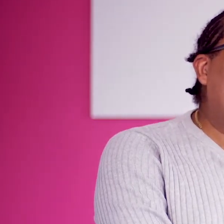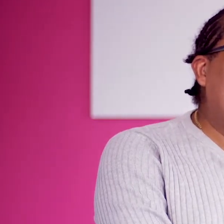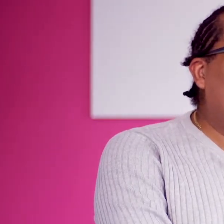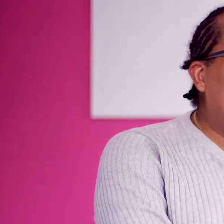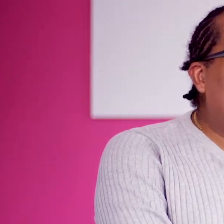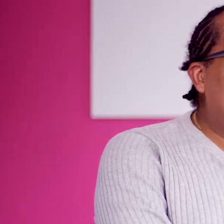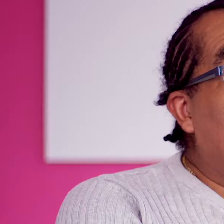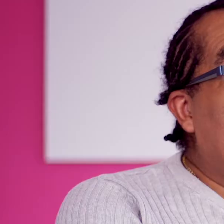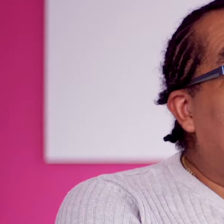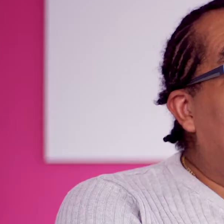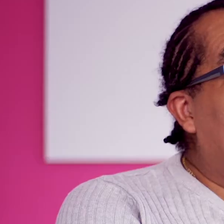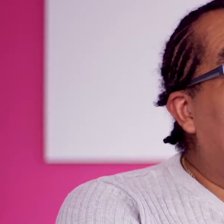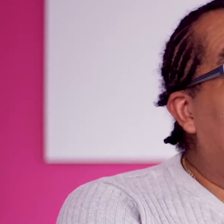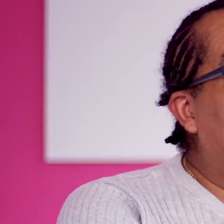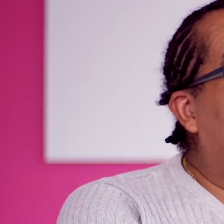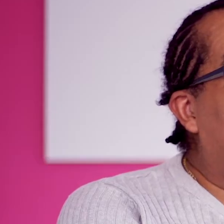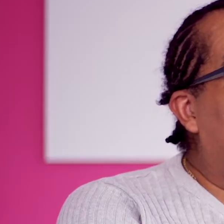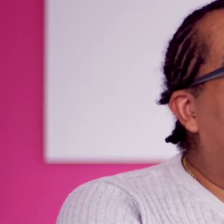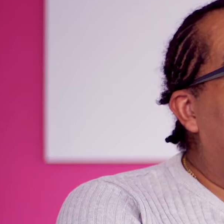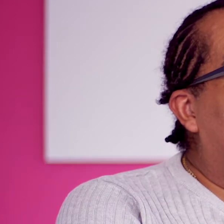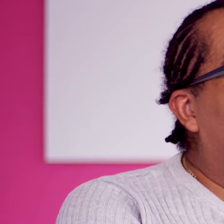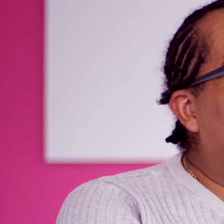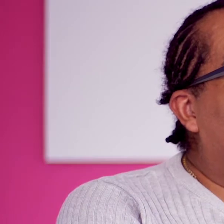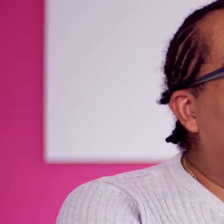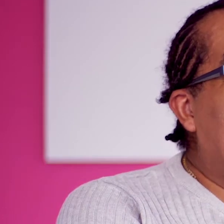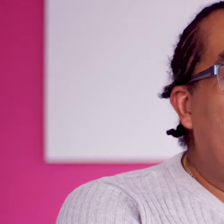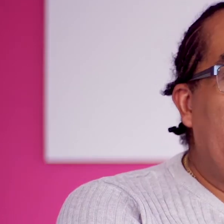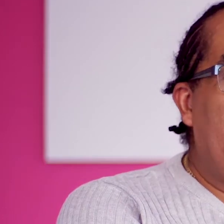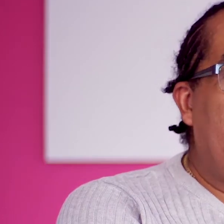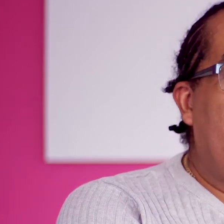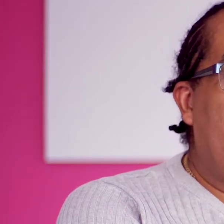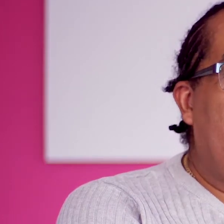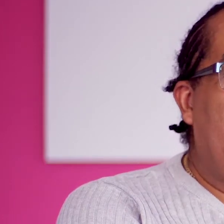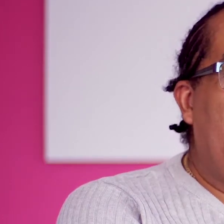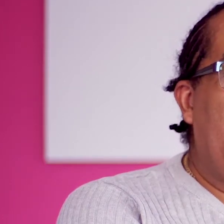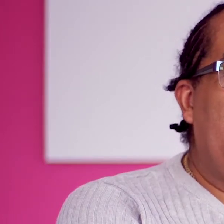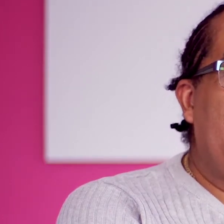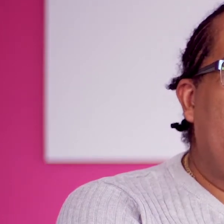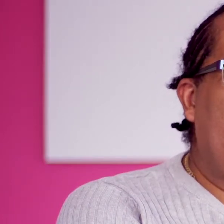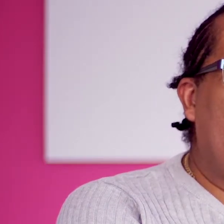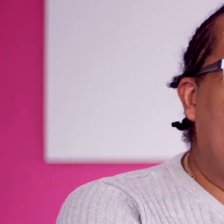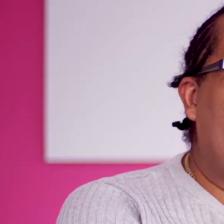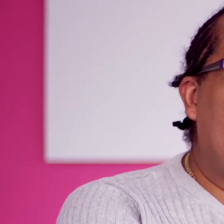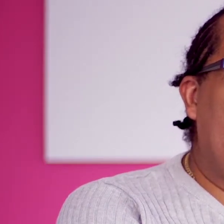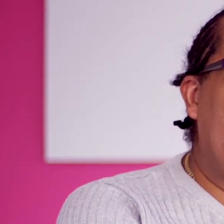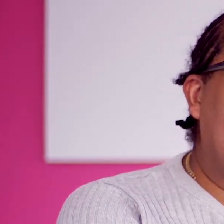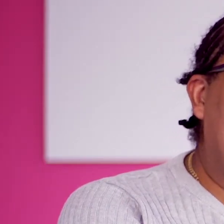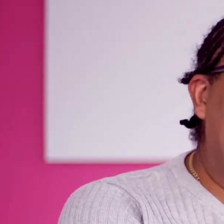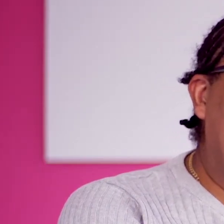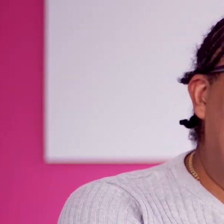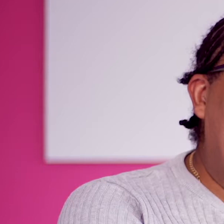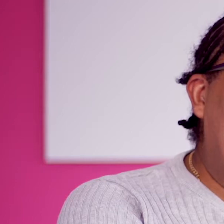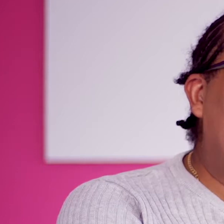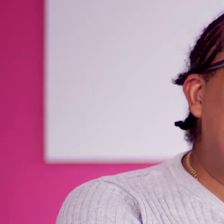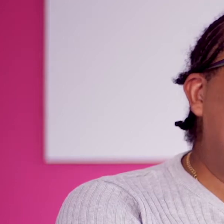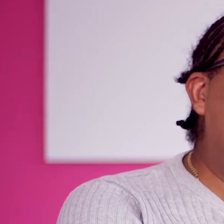weren't up to date with. We've looked at our database and identified the vulnerable within us